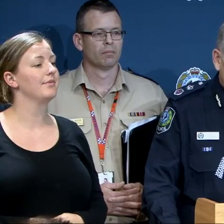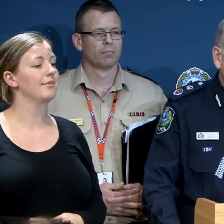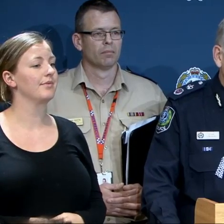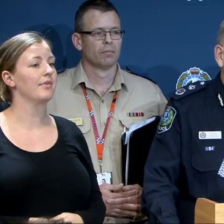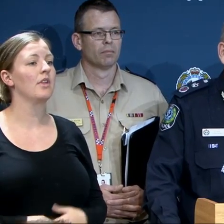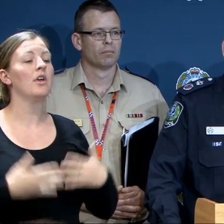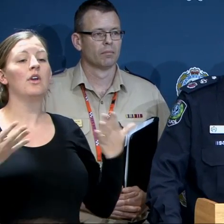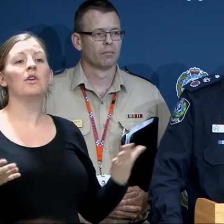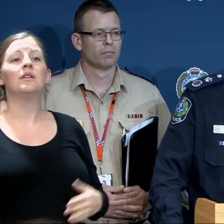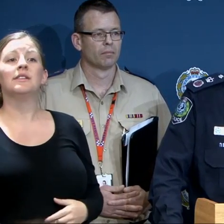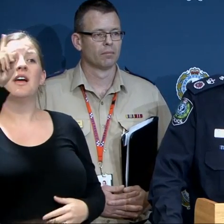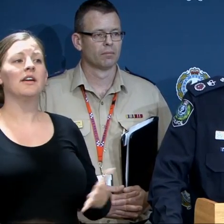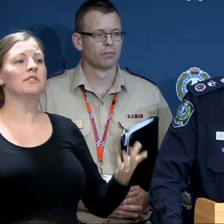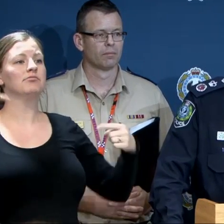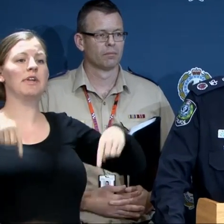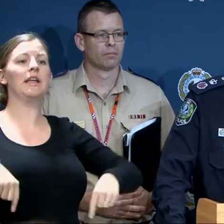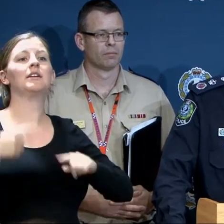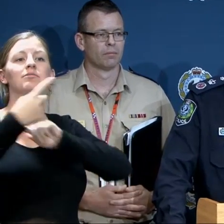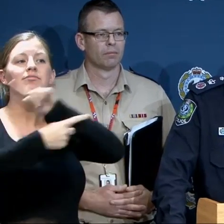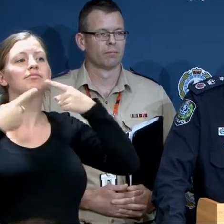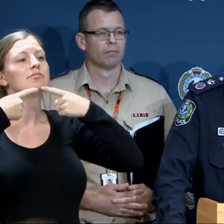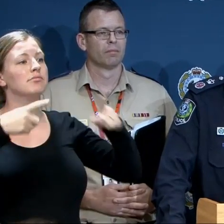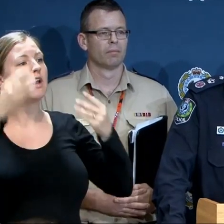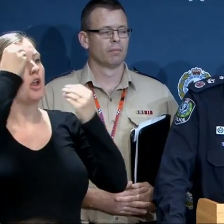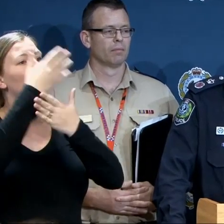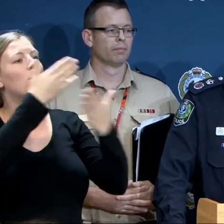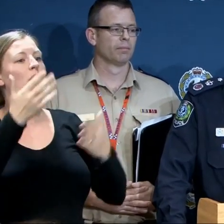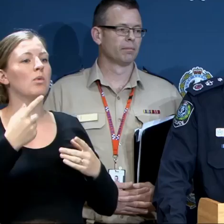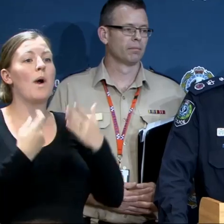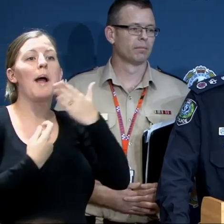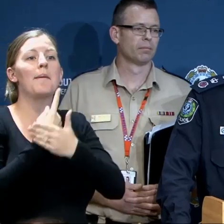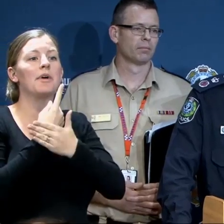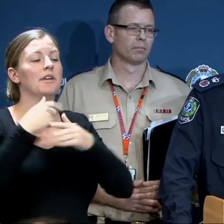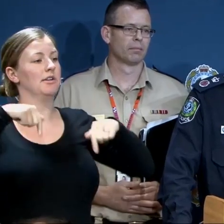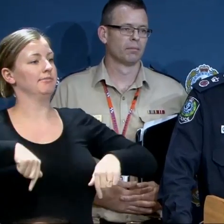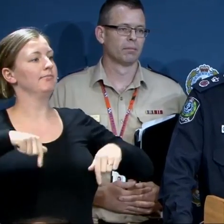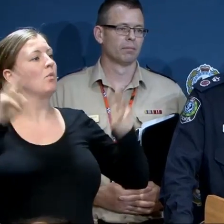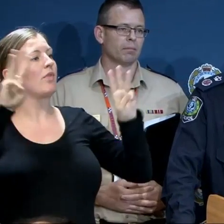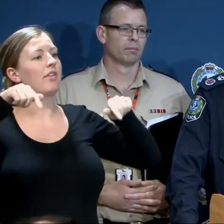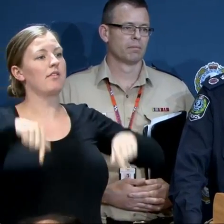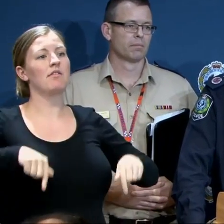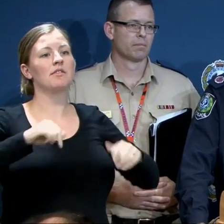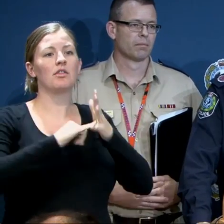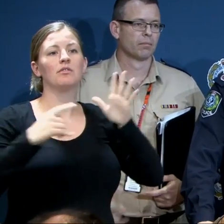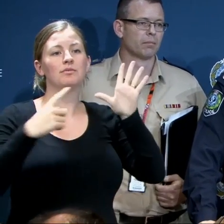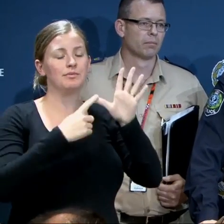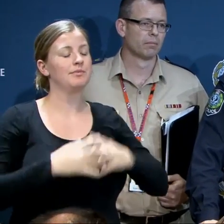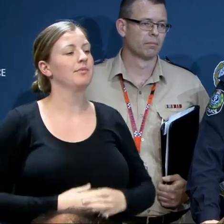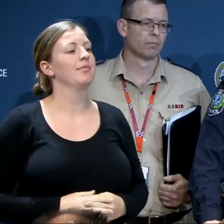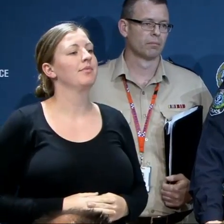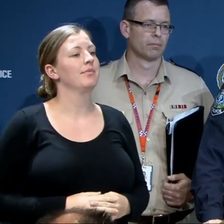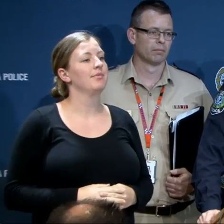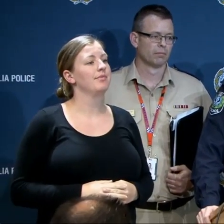We've called this press conference to provide further advice in relation to developments with the the weather event that we're currently experiencing.